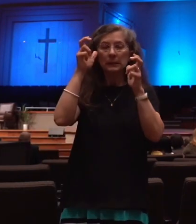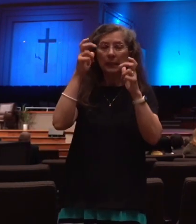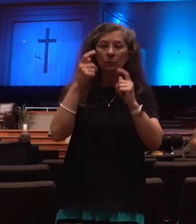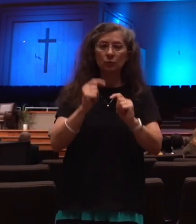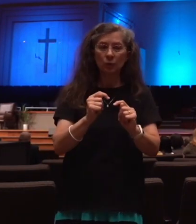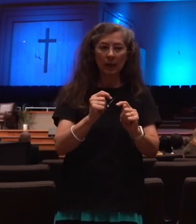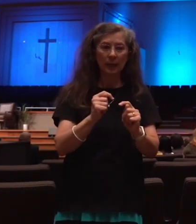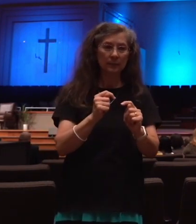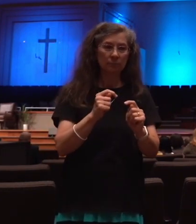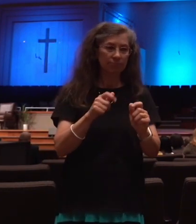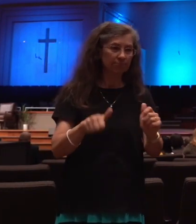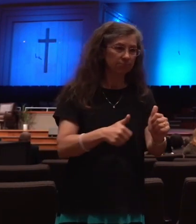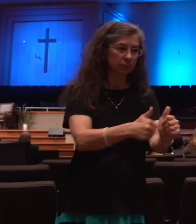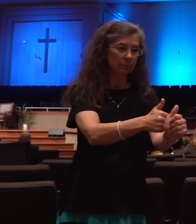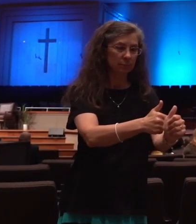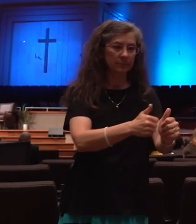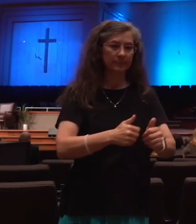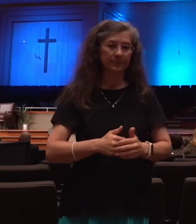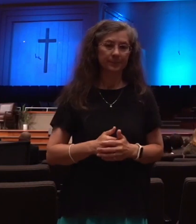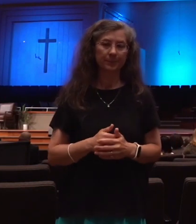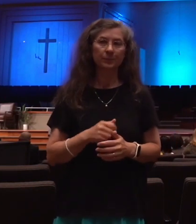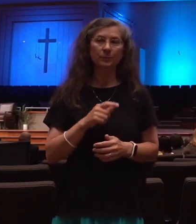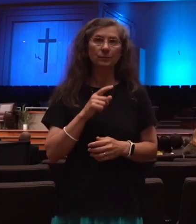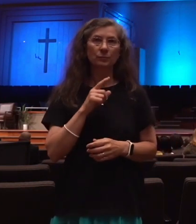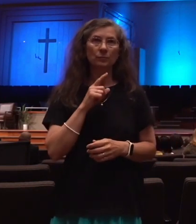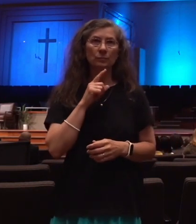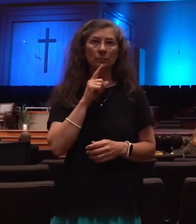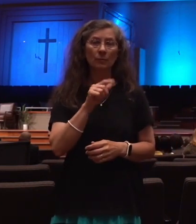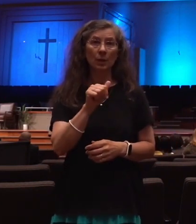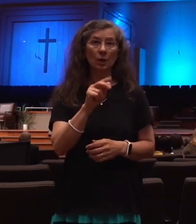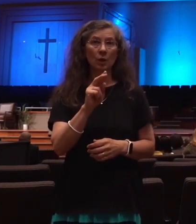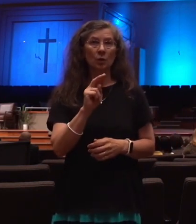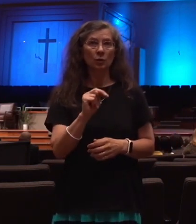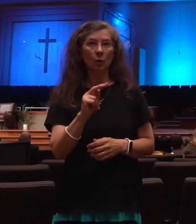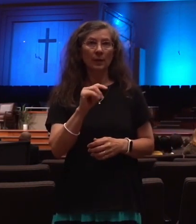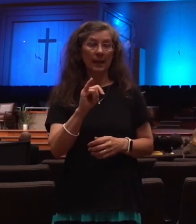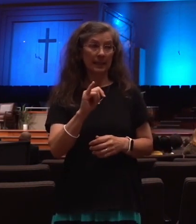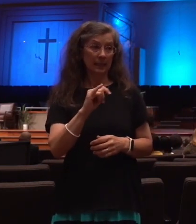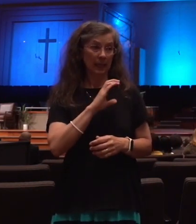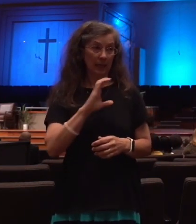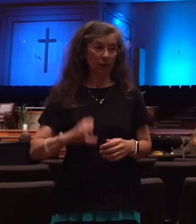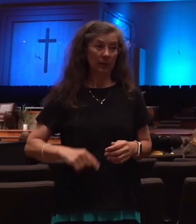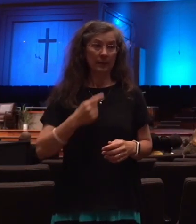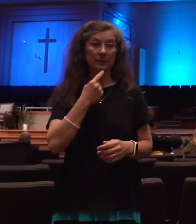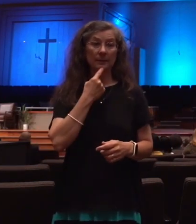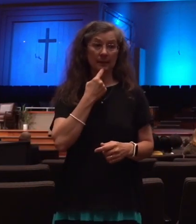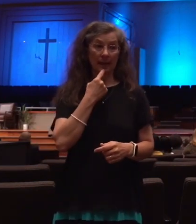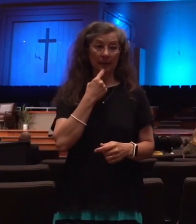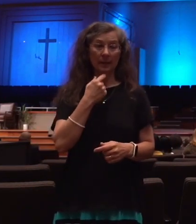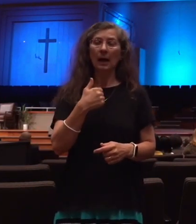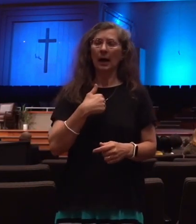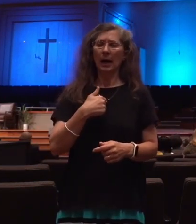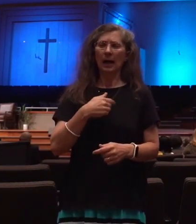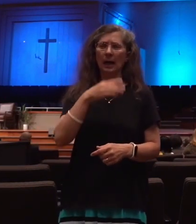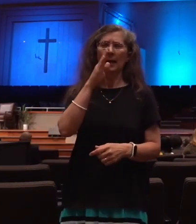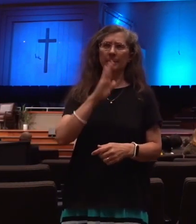So the Antichrist thirdly proclaims to be God. And we just read that in 2 Thessalonians, where he exalts himself.